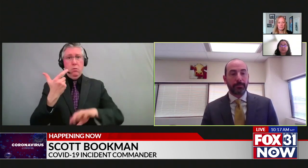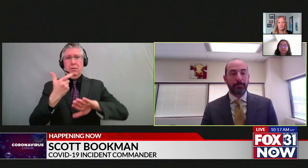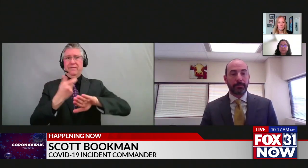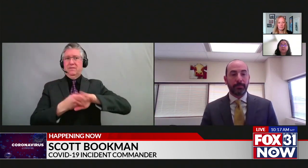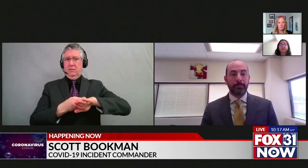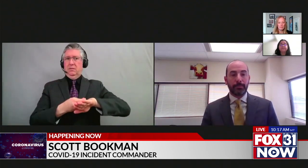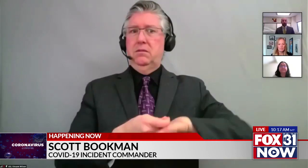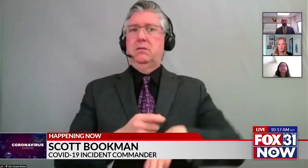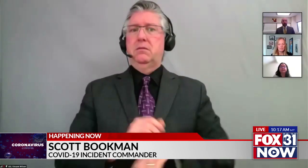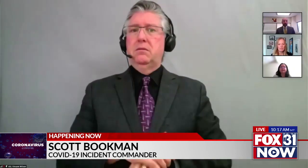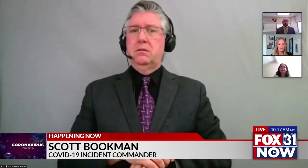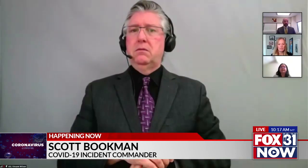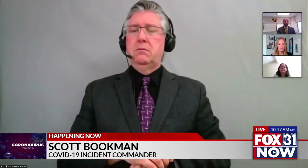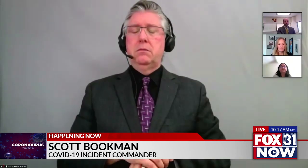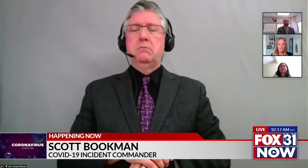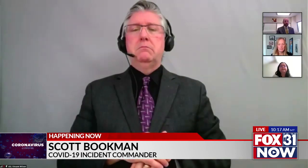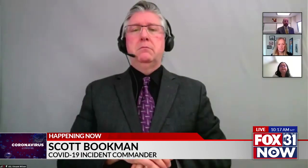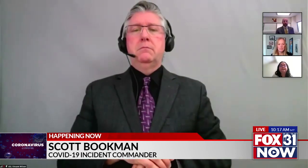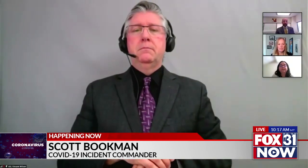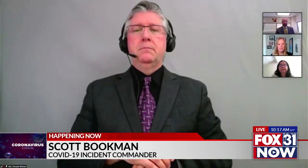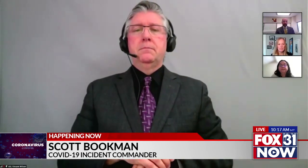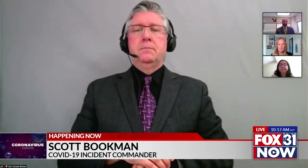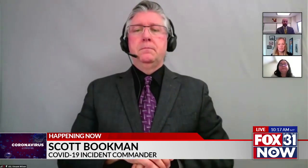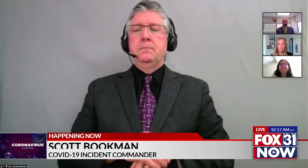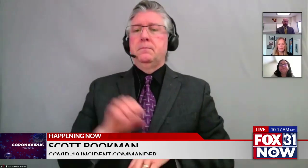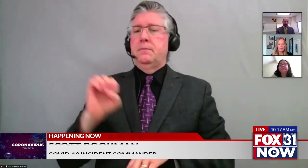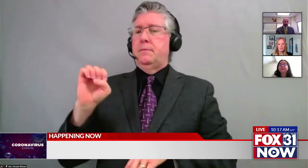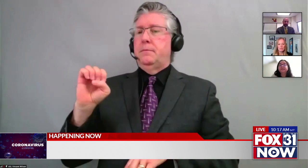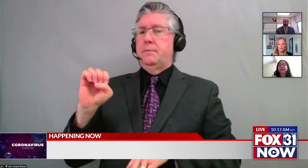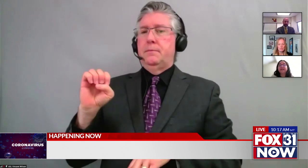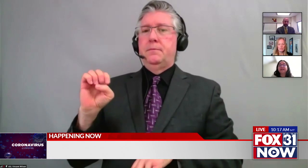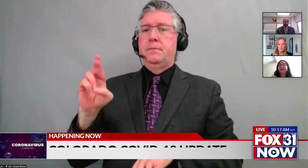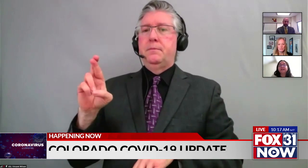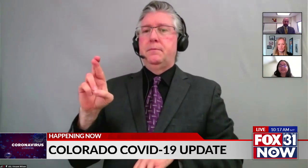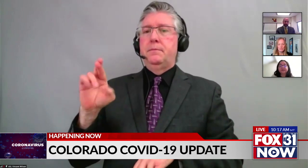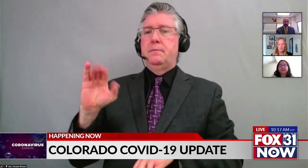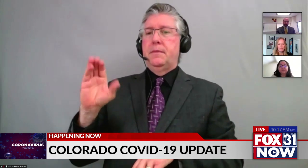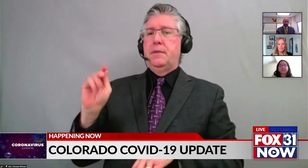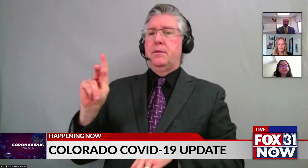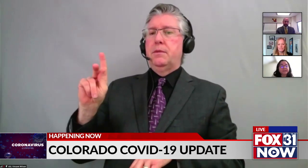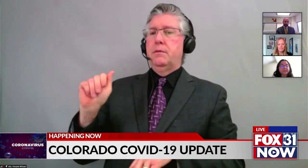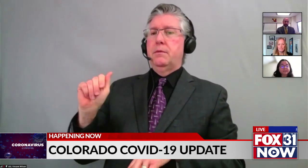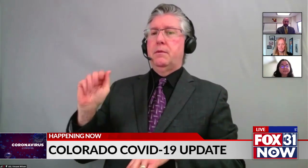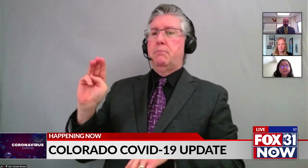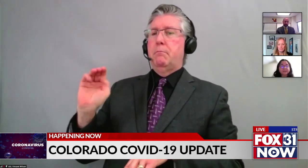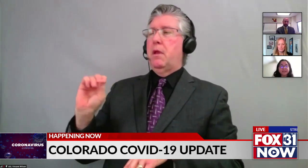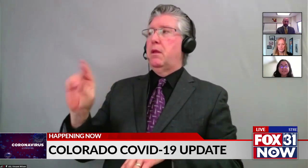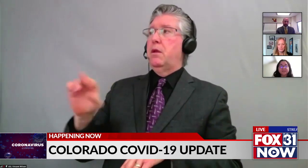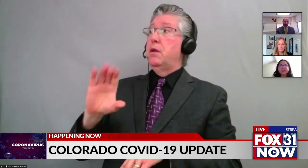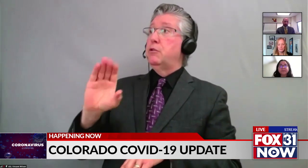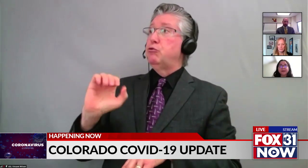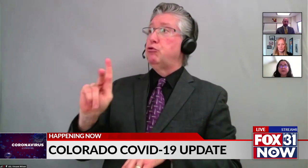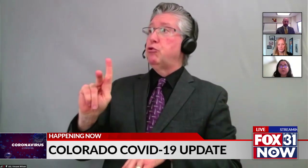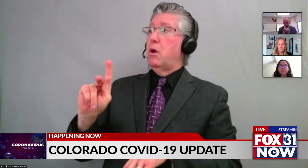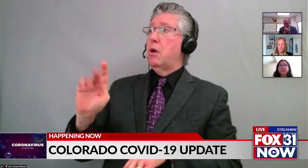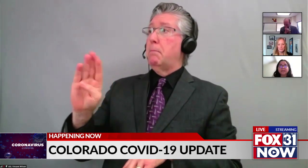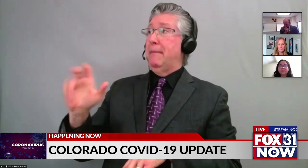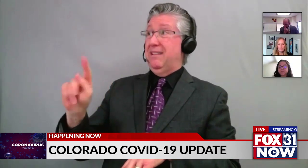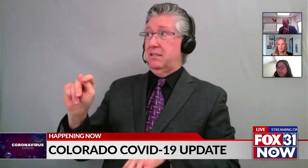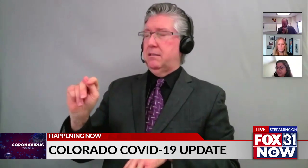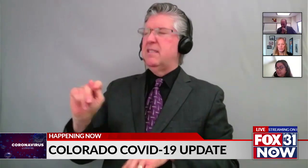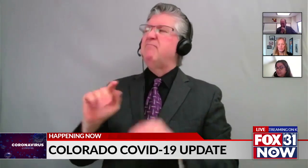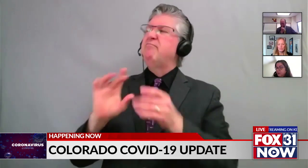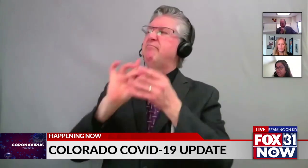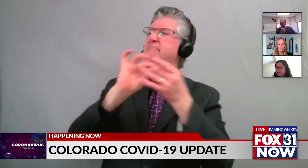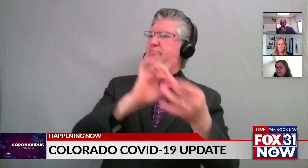All right, let's go to Erica Meltzer. Erica Meltzer from Chalkbeat. This is another question related to schools in